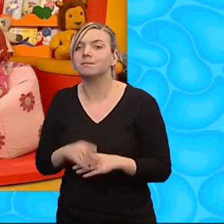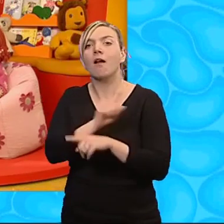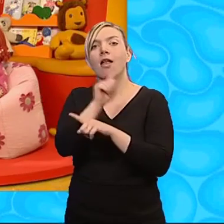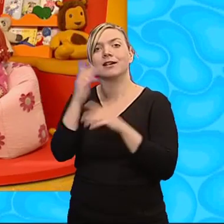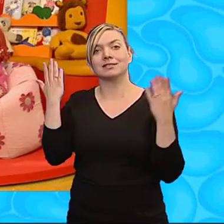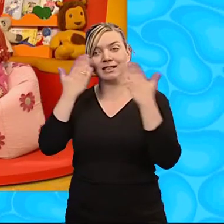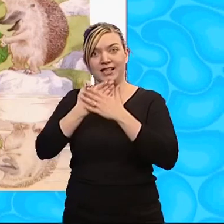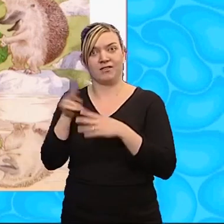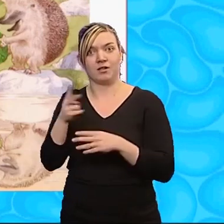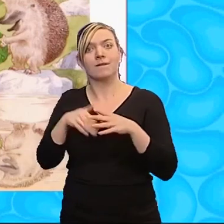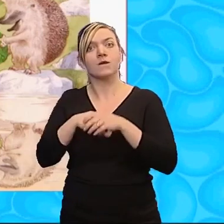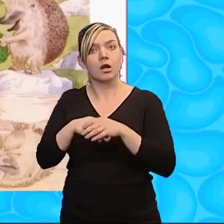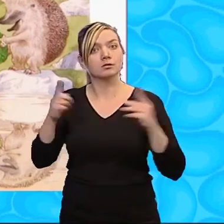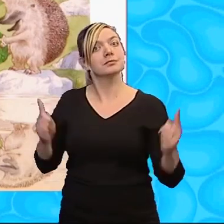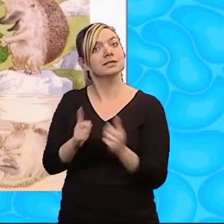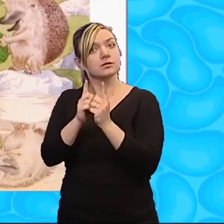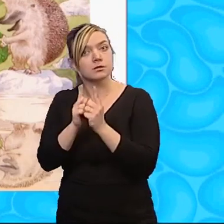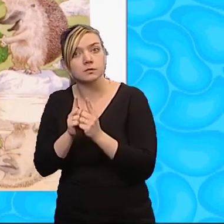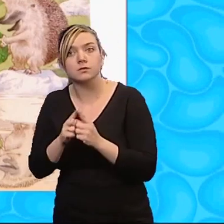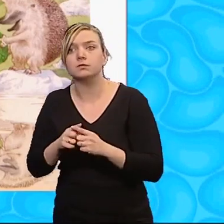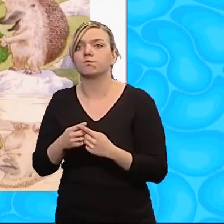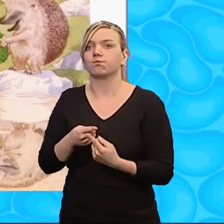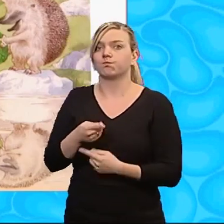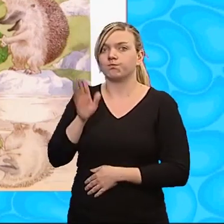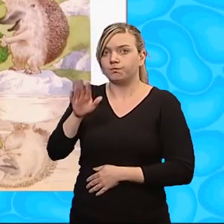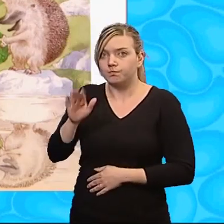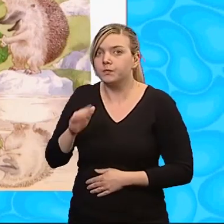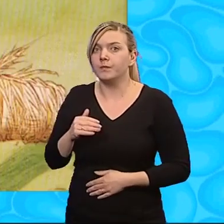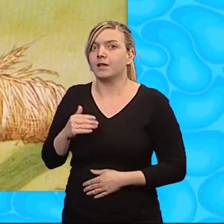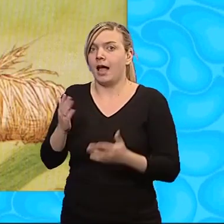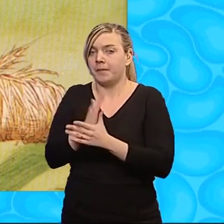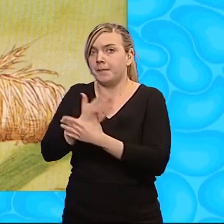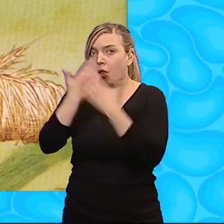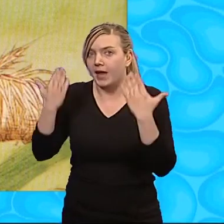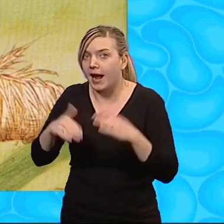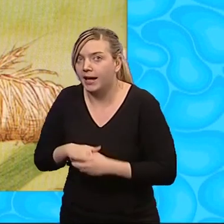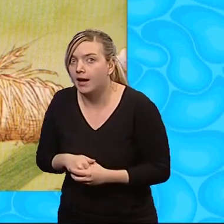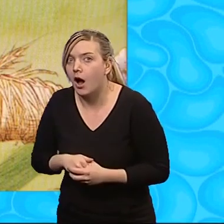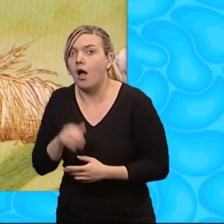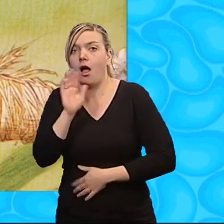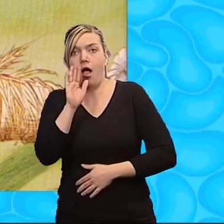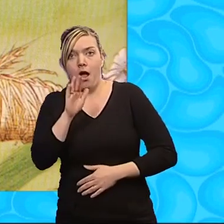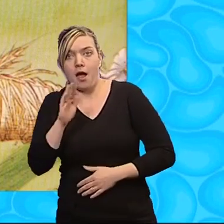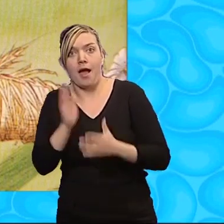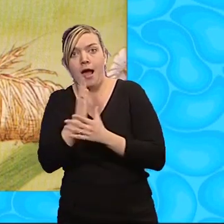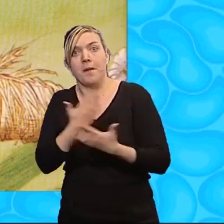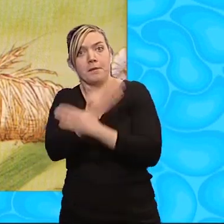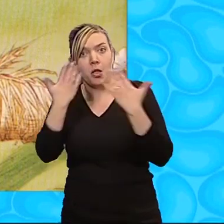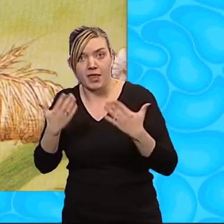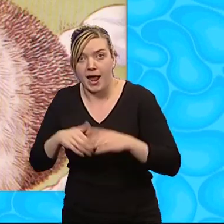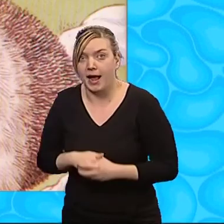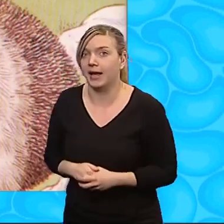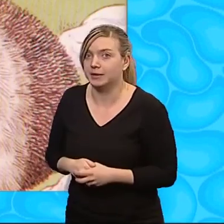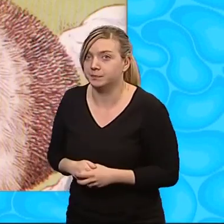The two friends met. Rabbit, said Hedgehog. Happy birthday. Hedgehog, said Rabbit. Happy birthday to you.